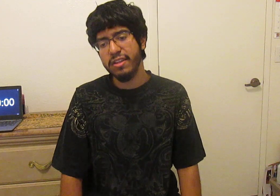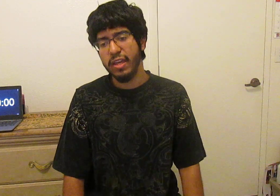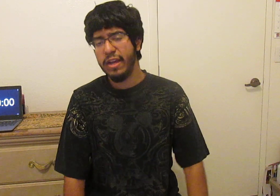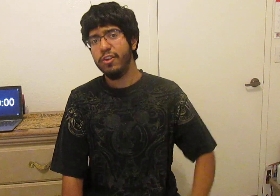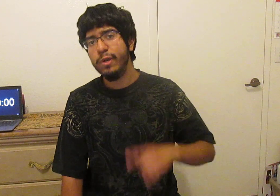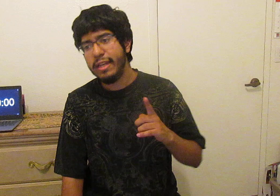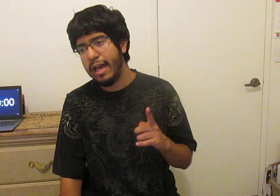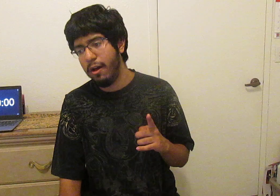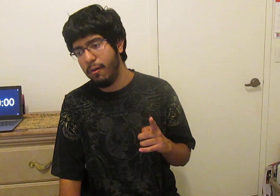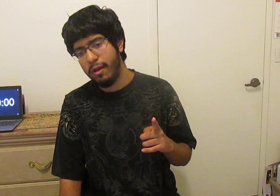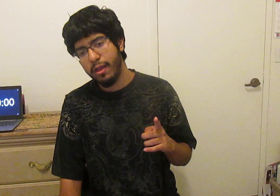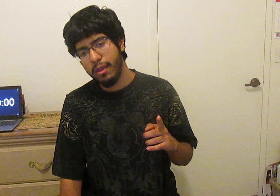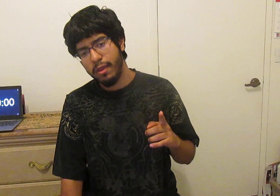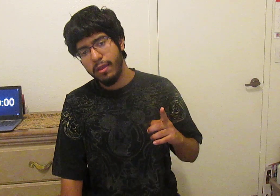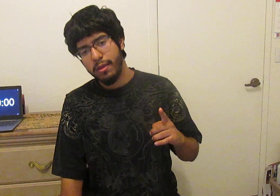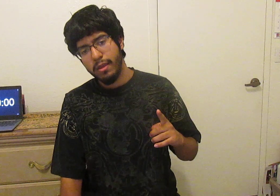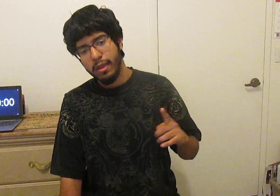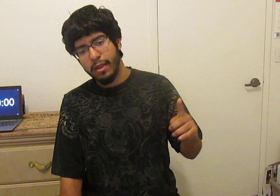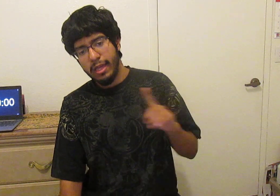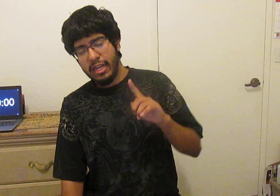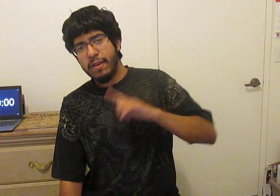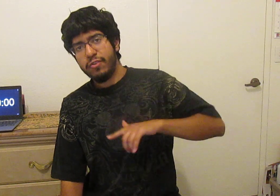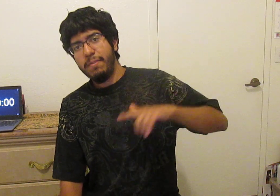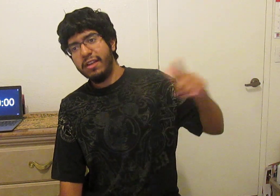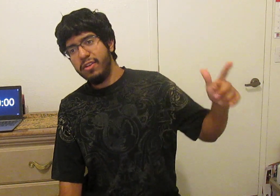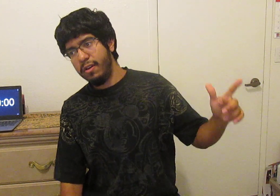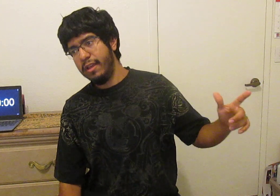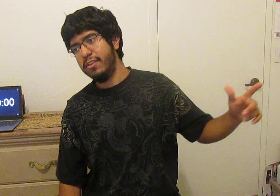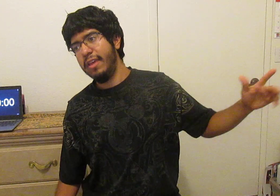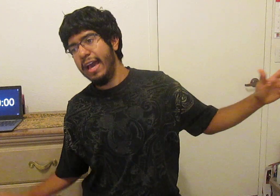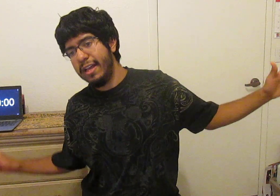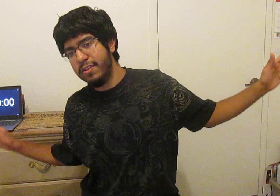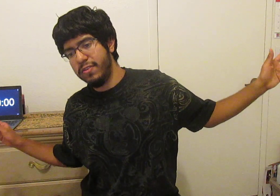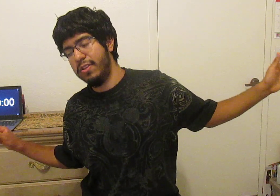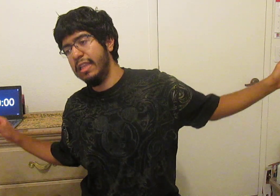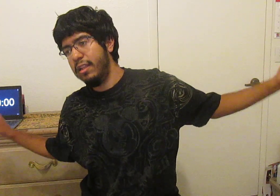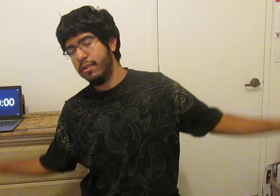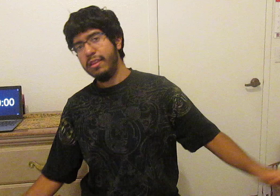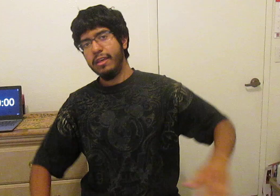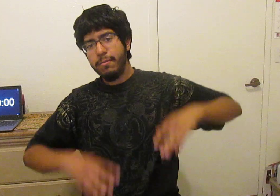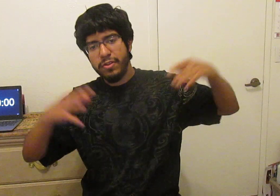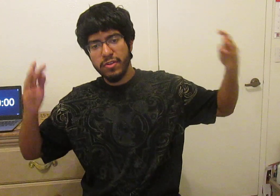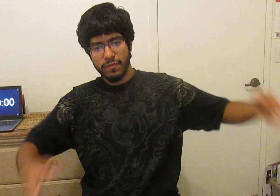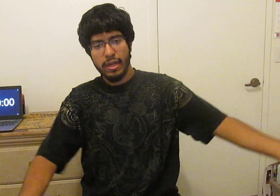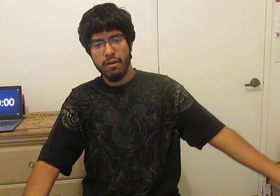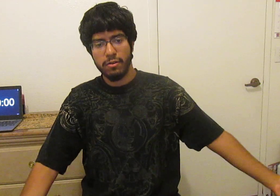if I do it now and if I try to make a tier list that has literally the images of characters